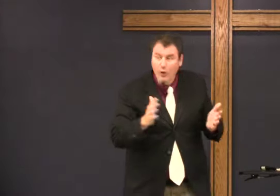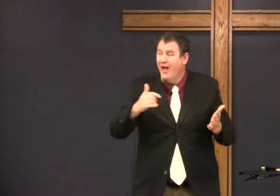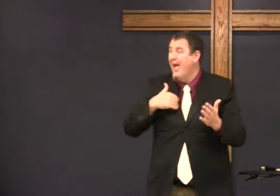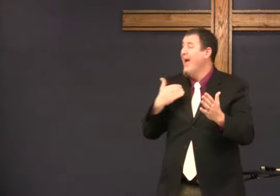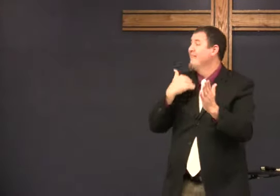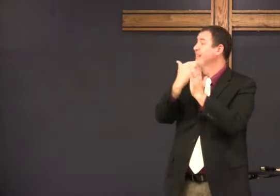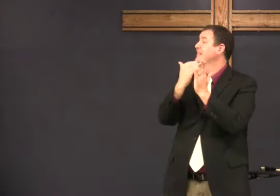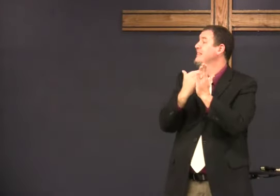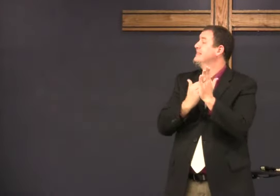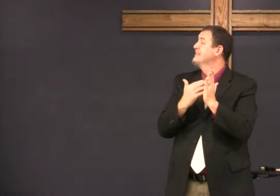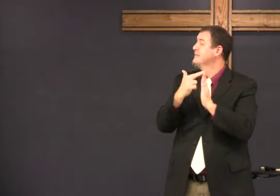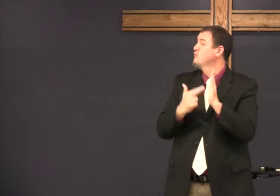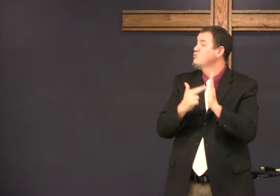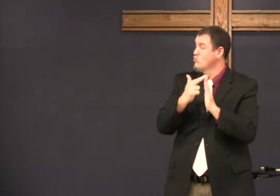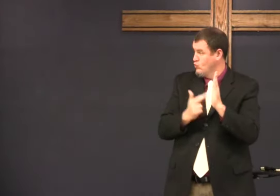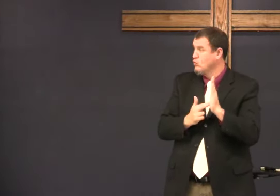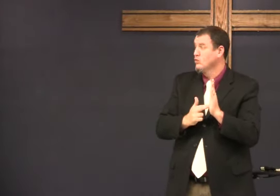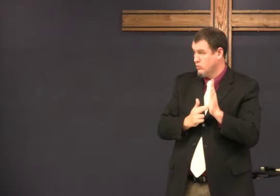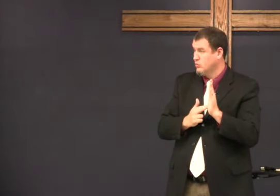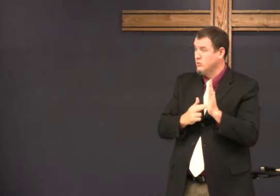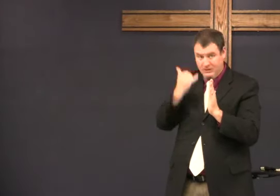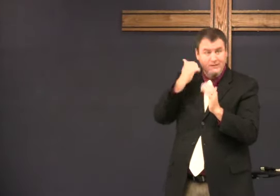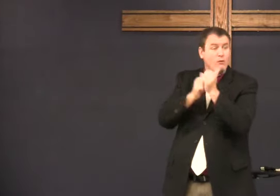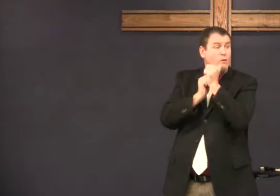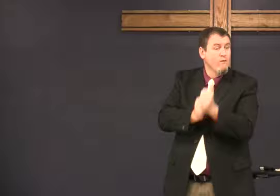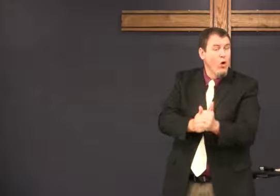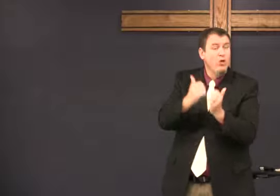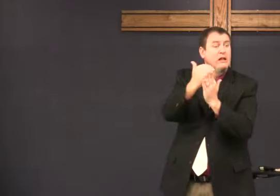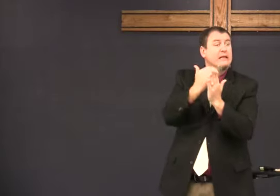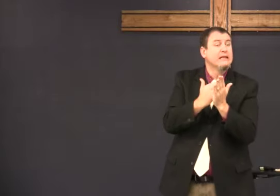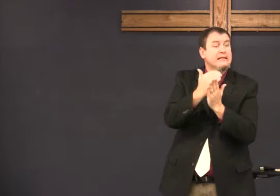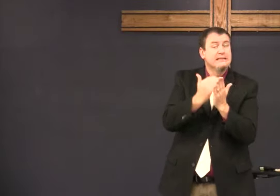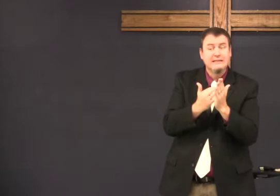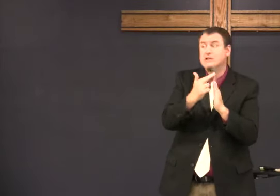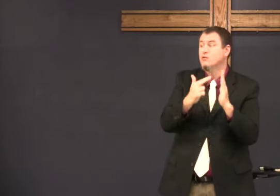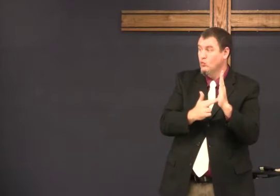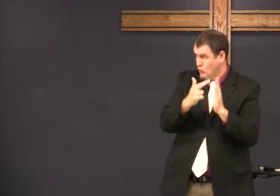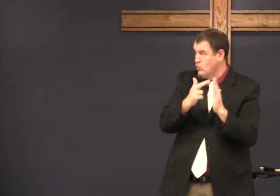Did somebody invent a way? Yeah, here's a list of rules. All of these rules.